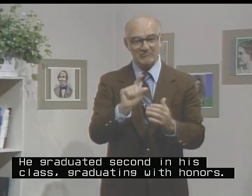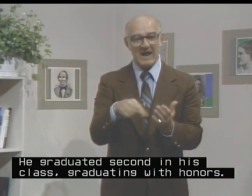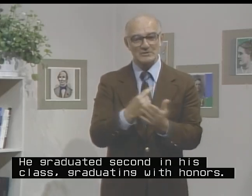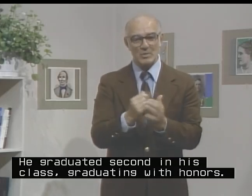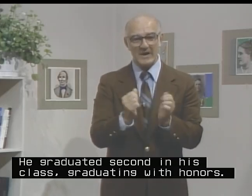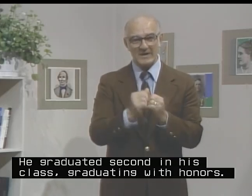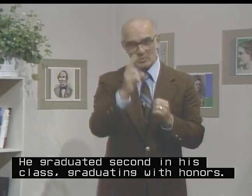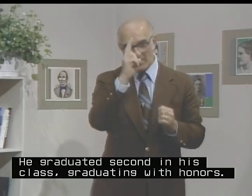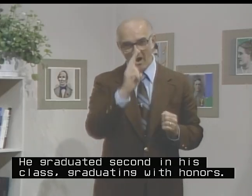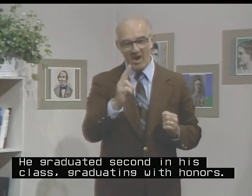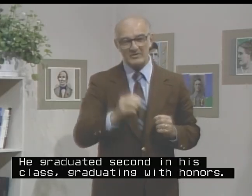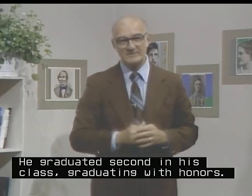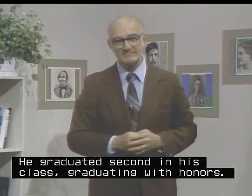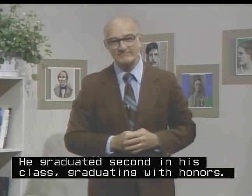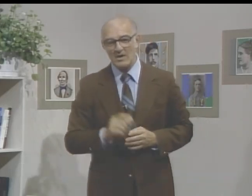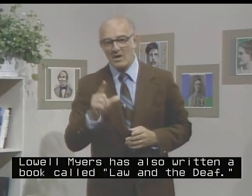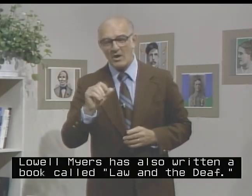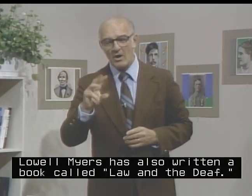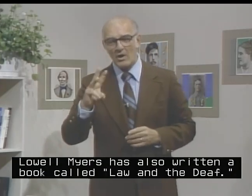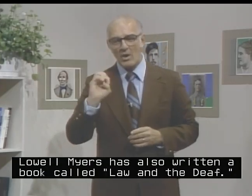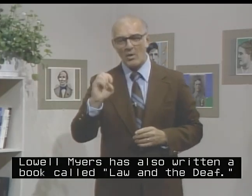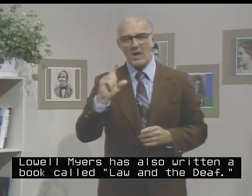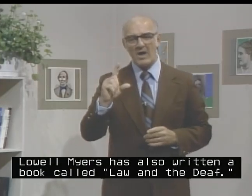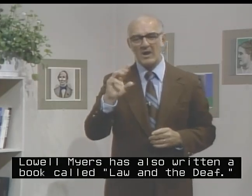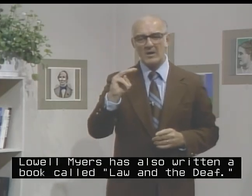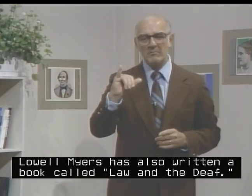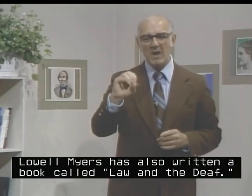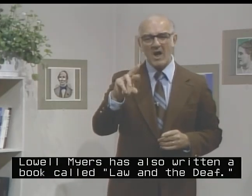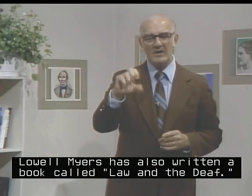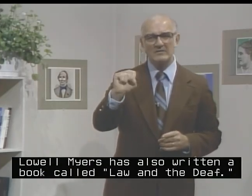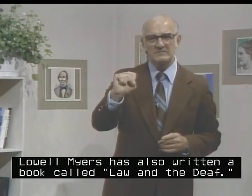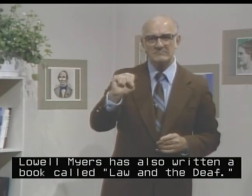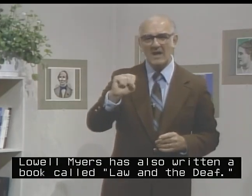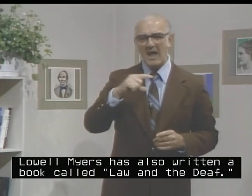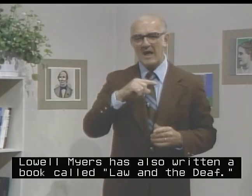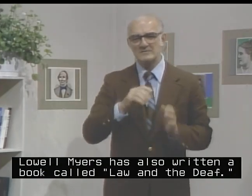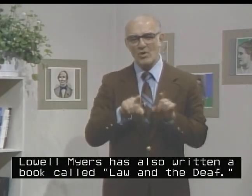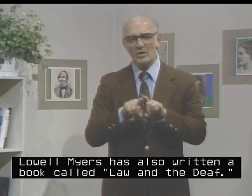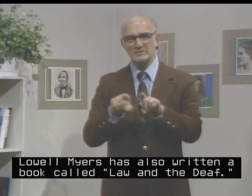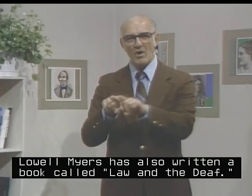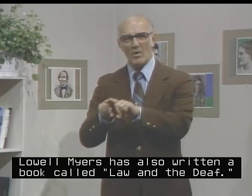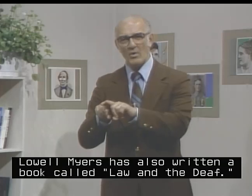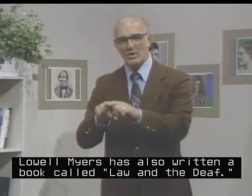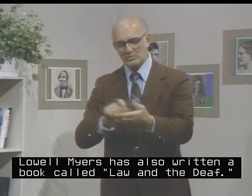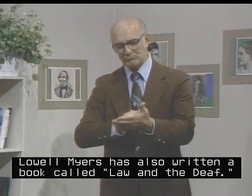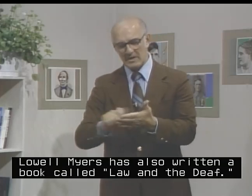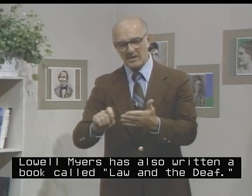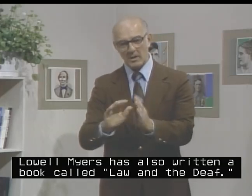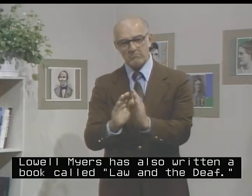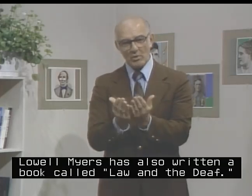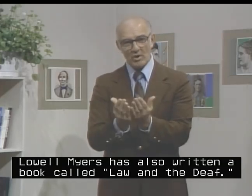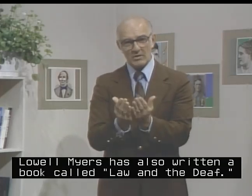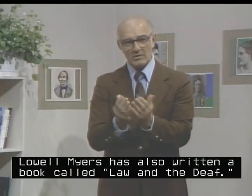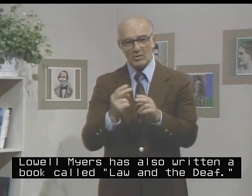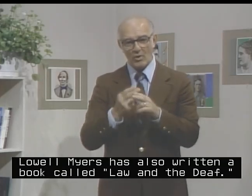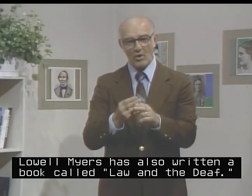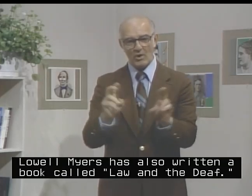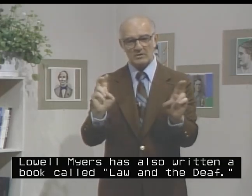graduating with honors. Oh, well, Marius has also written a book called